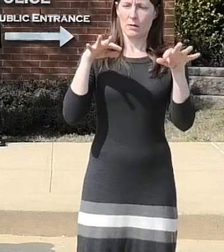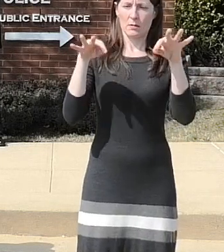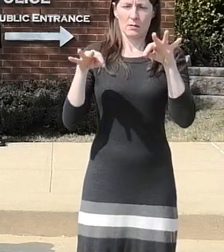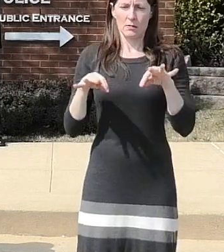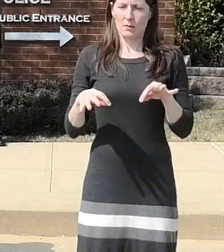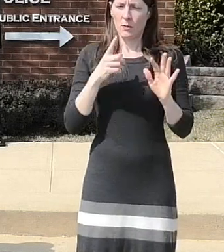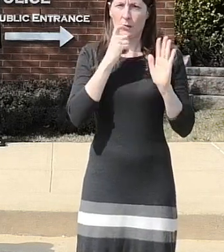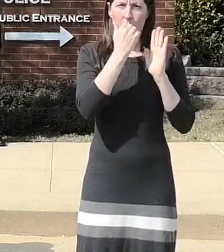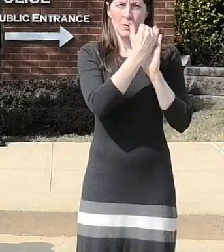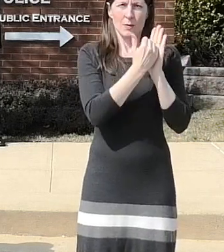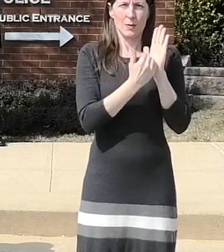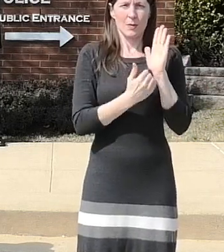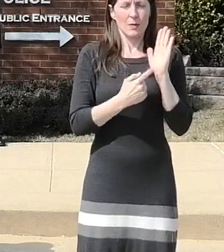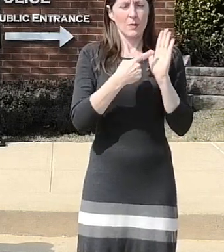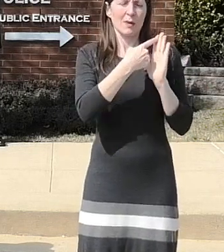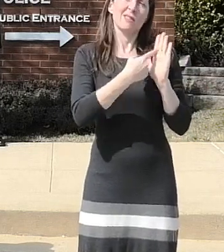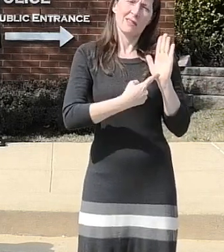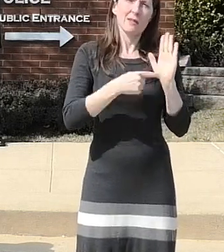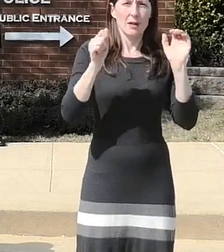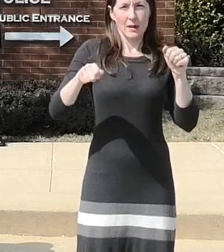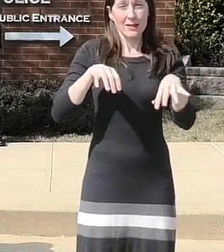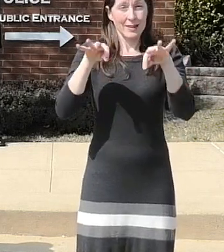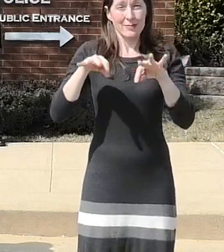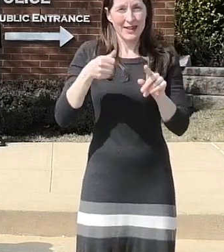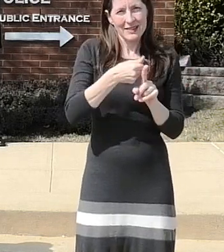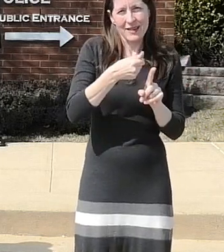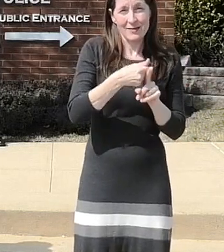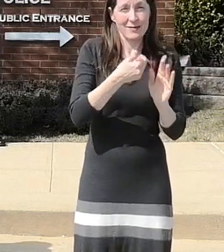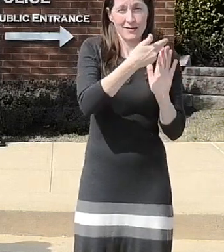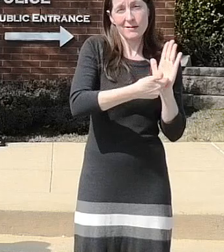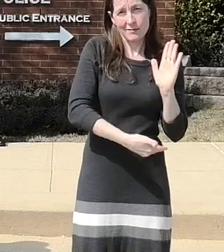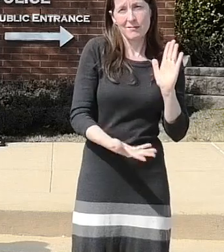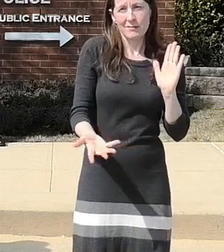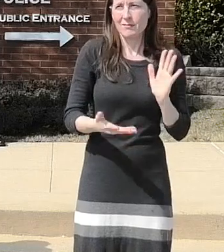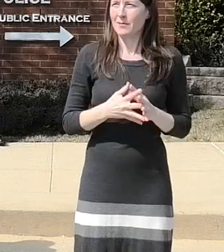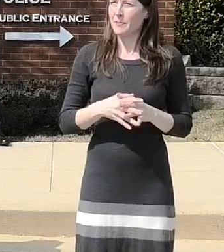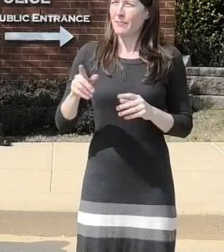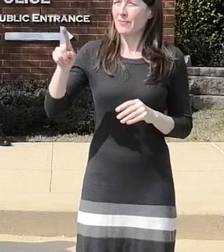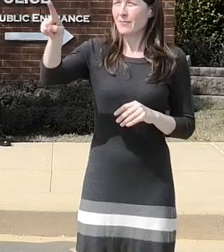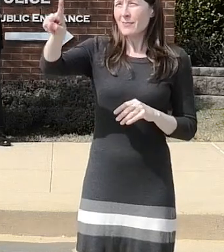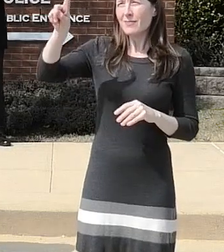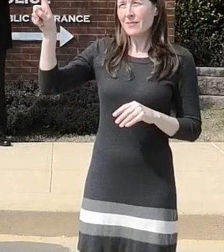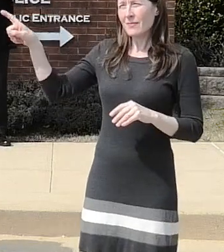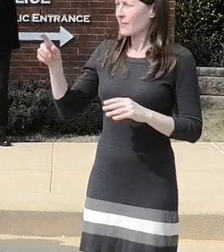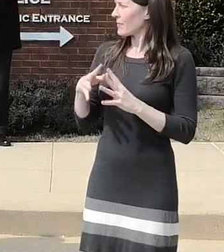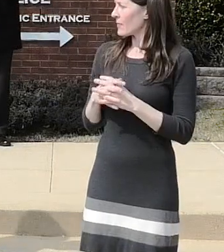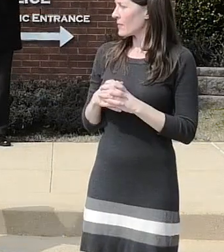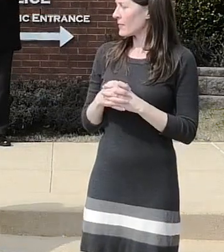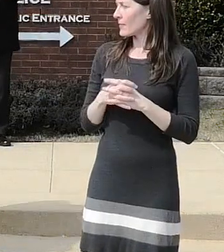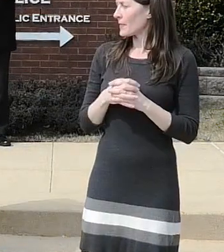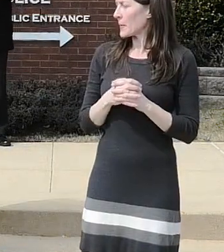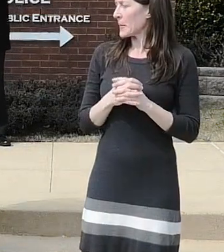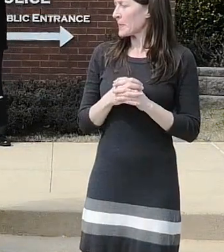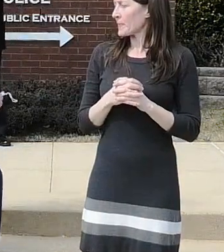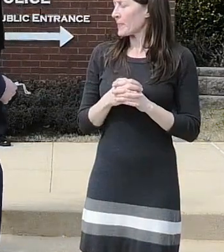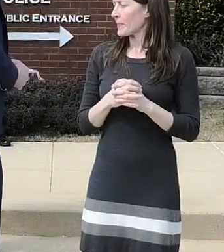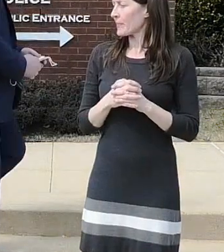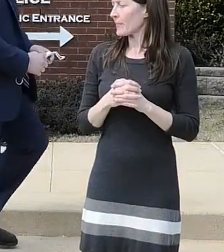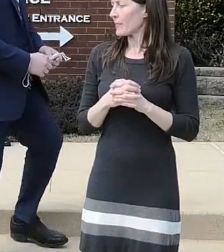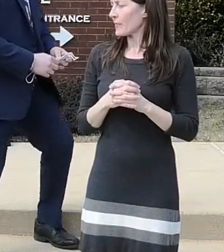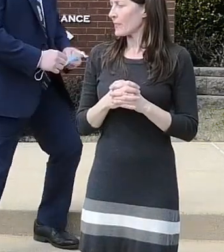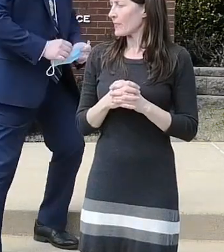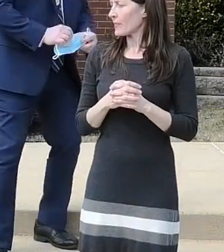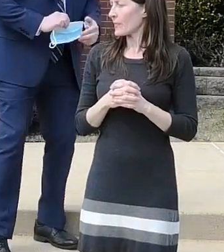i think that list is pretty self-explanatory do you know if any of the people on the list where people who